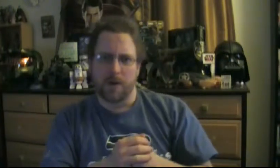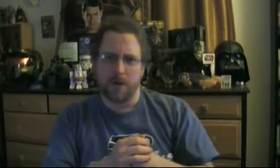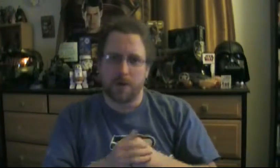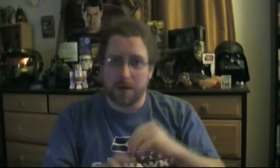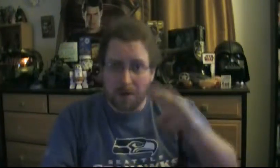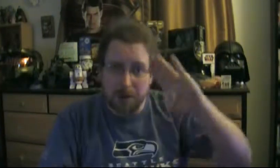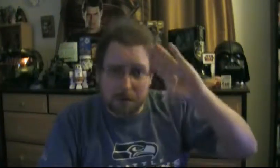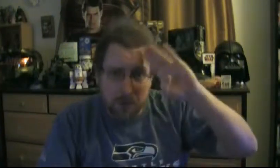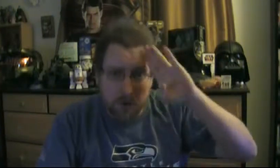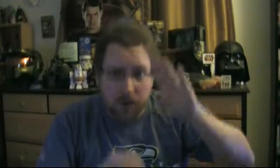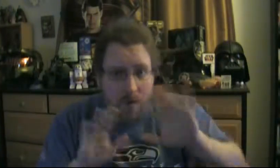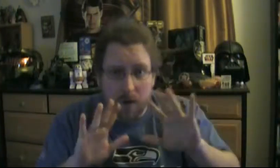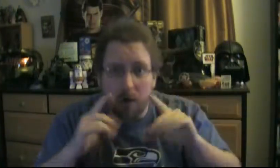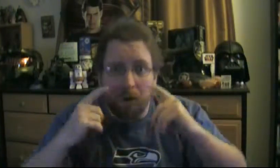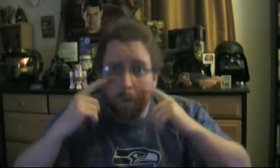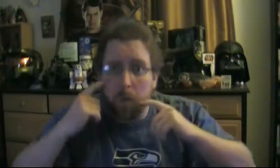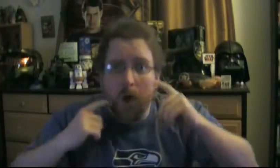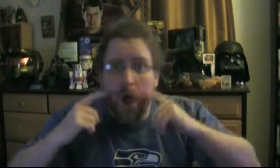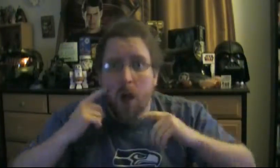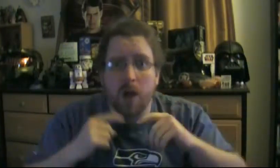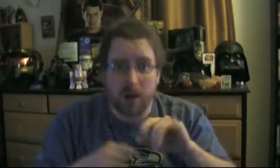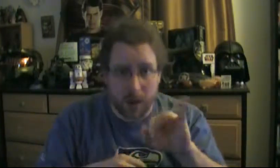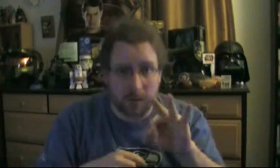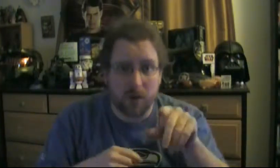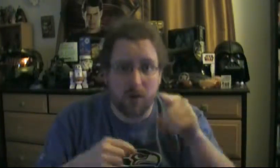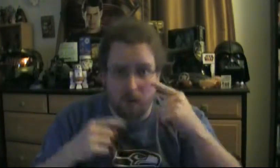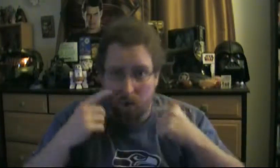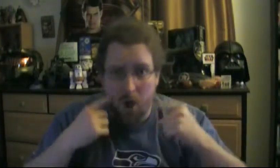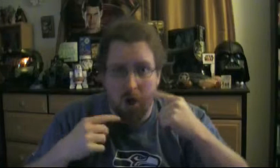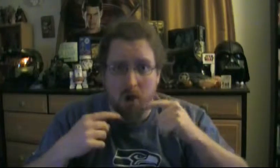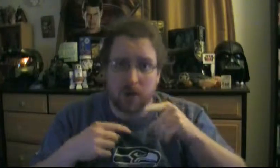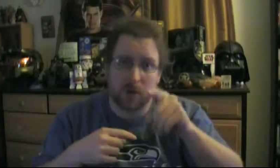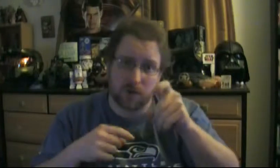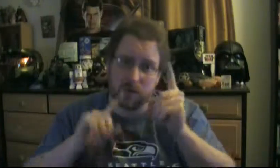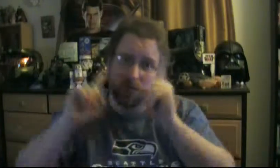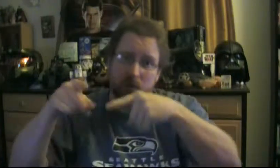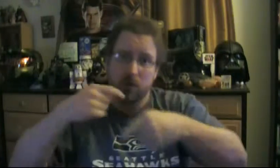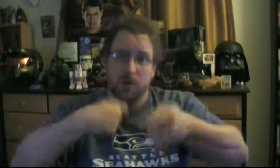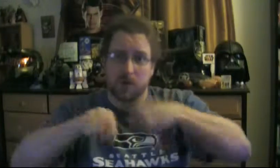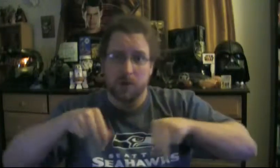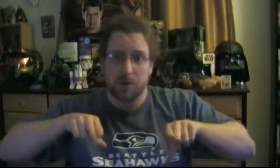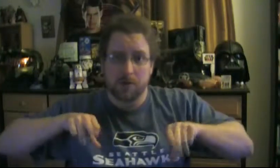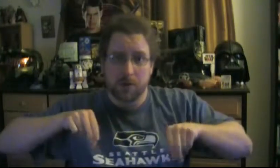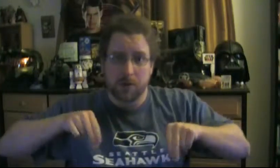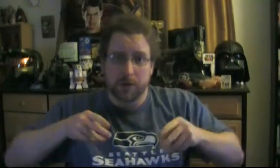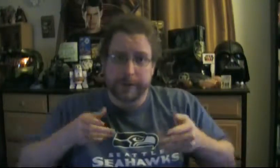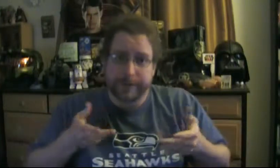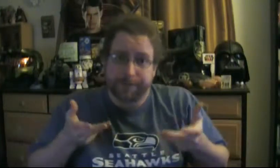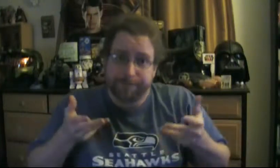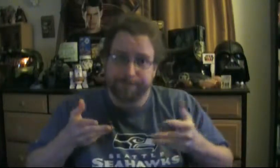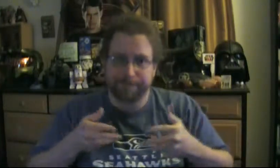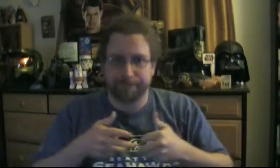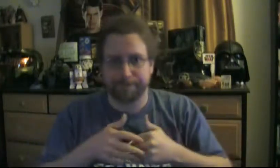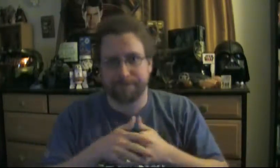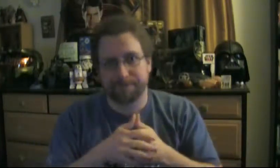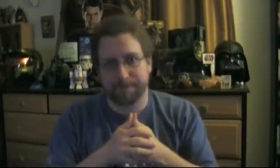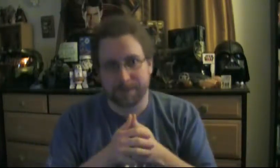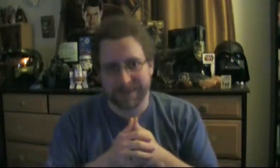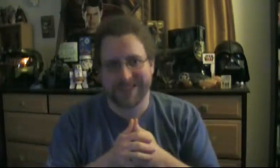Dinner is not my strong suit. We get to do it today with onion toast. In fact, we had toast for dinner. But tonight I nailed it. KFC Family